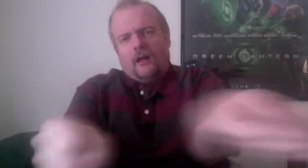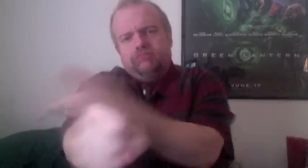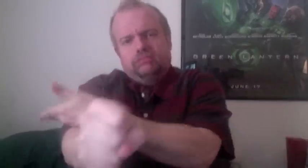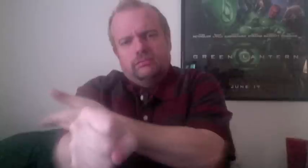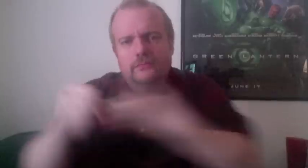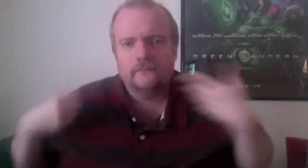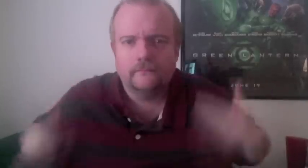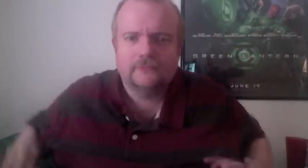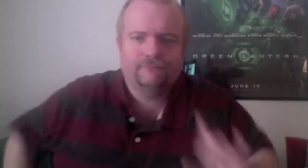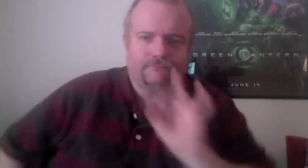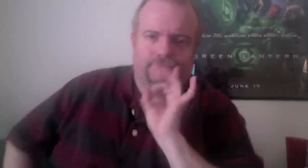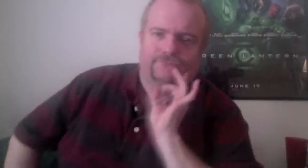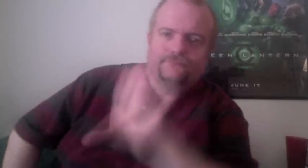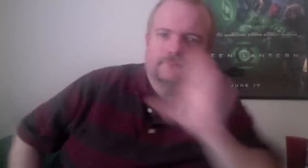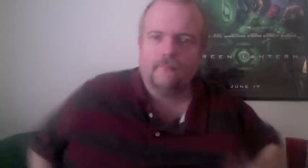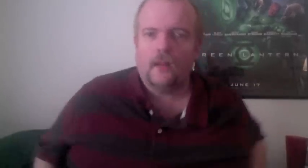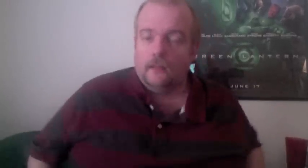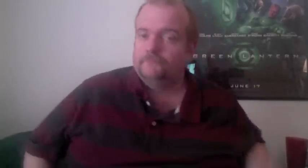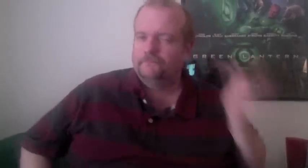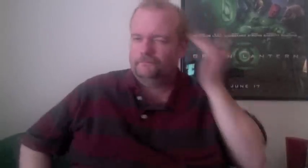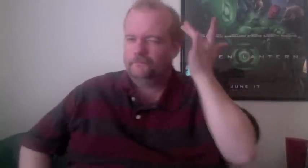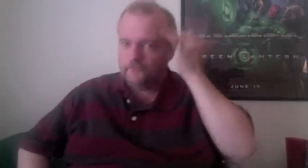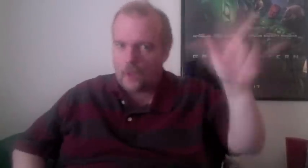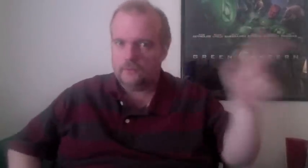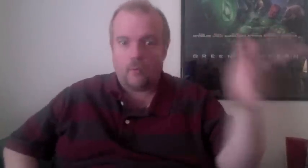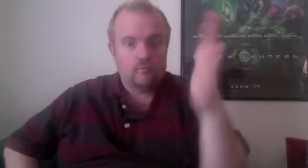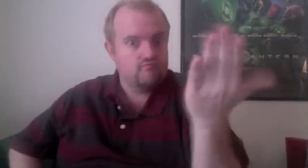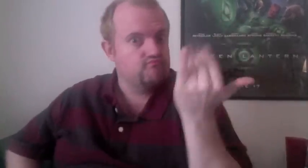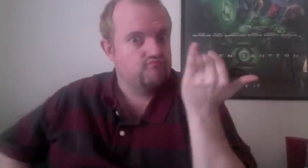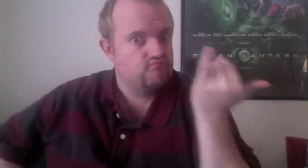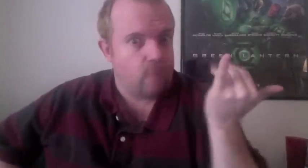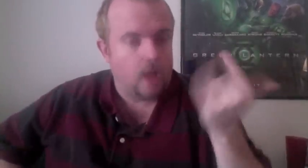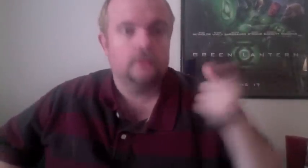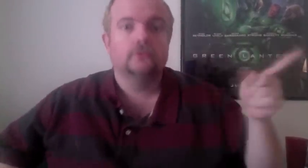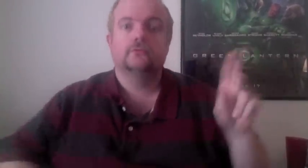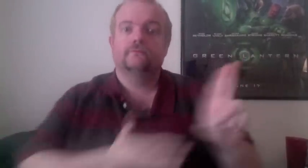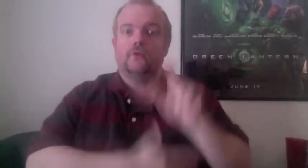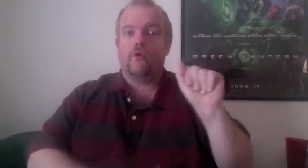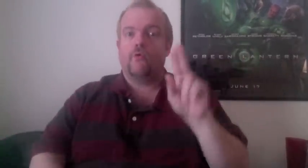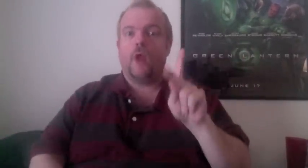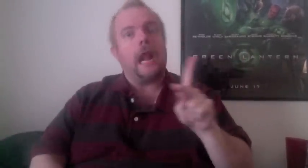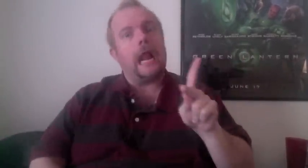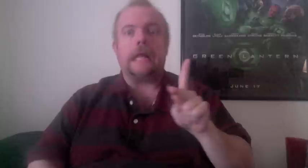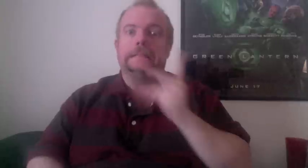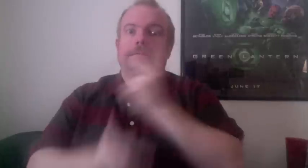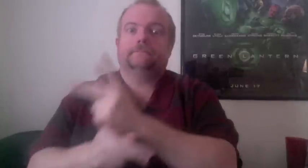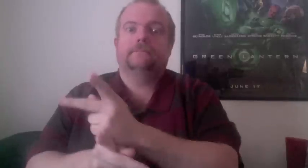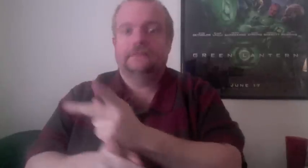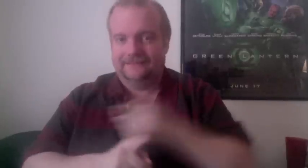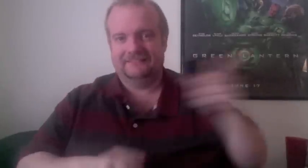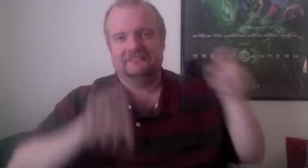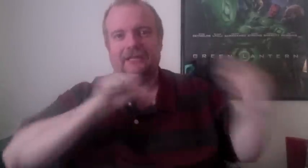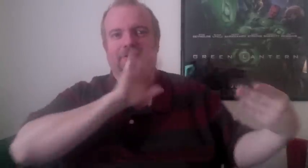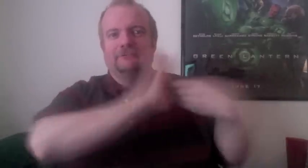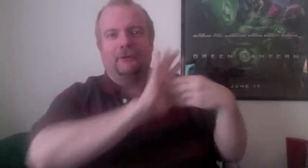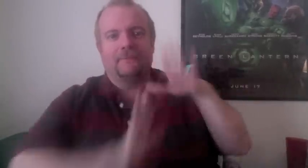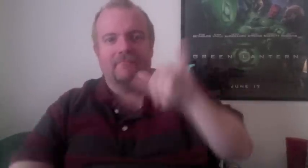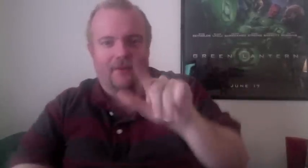team. They set the cameras up and I was not actually made aware of any of what they had captured until a few weeks